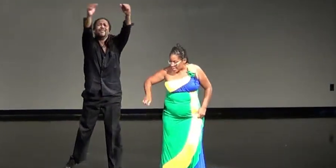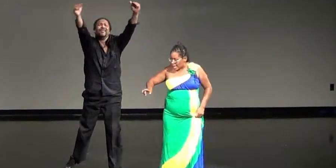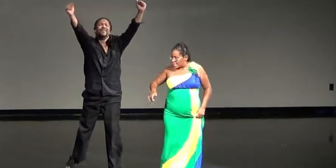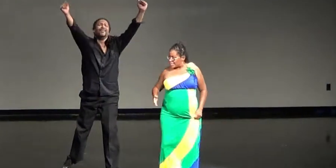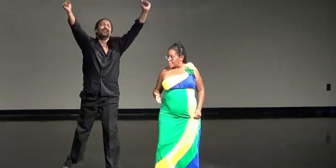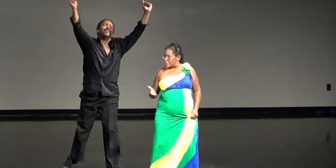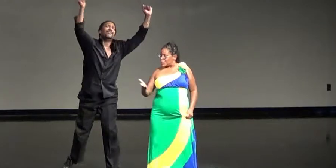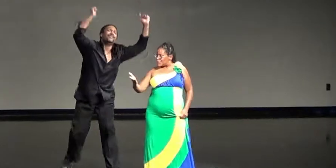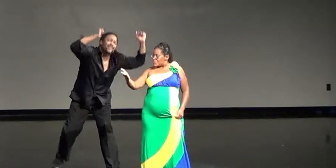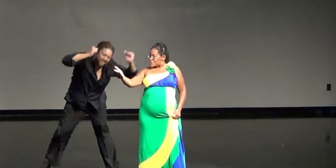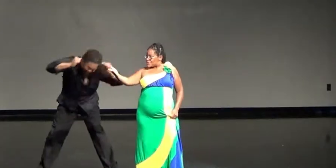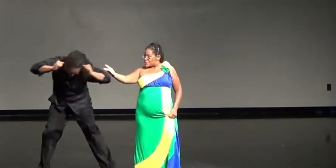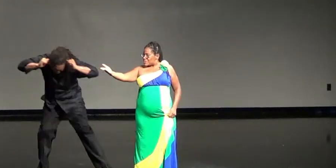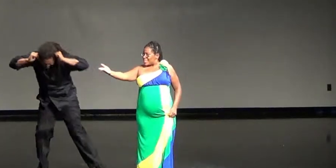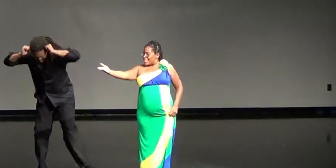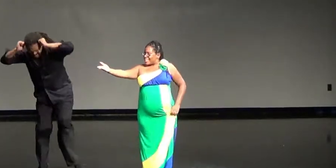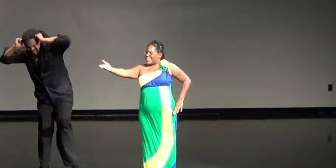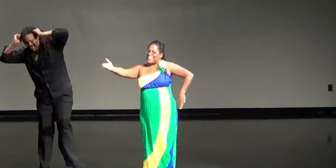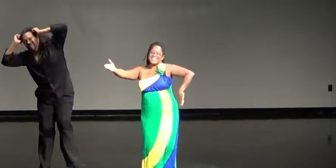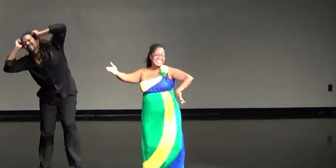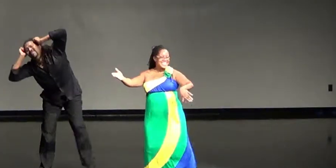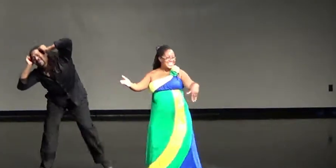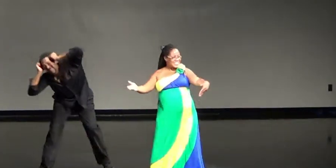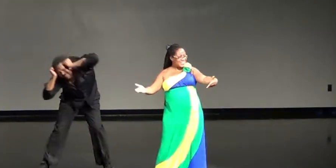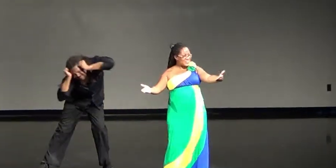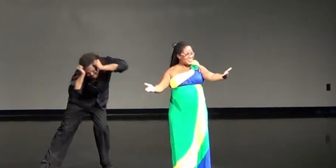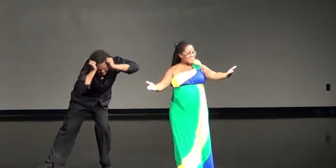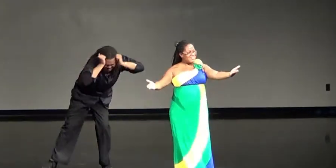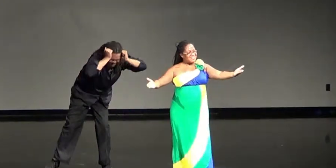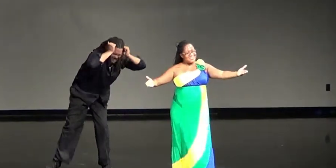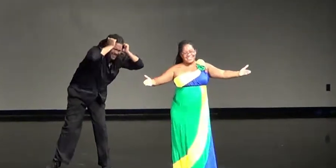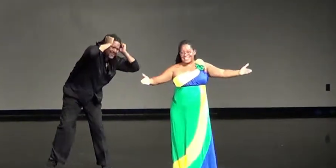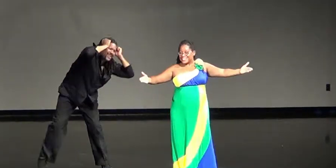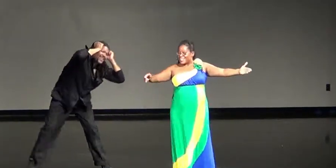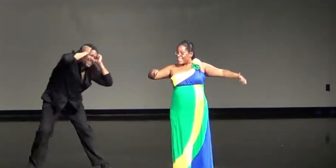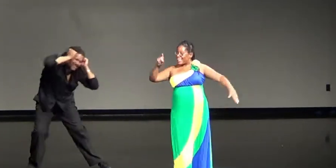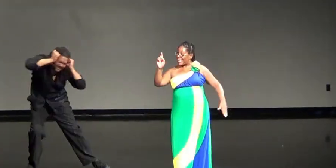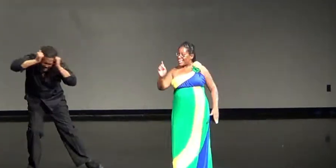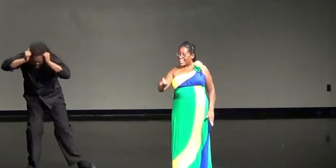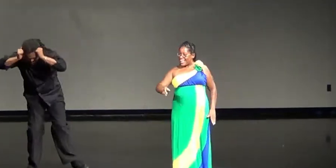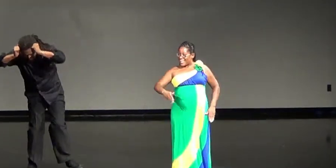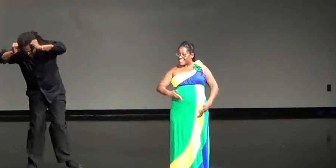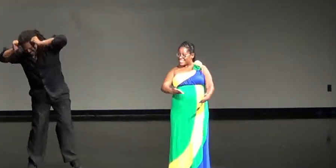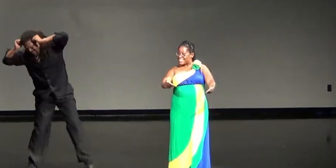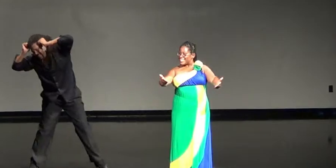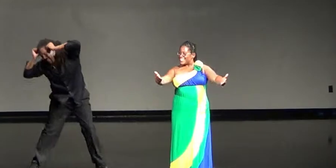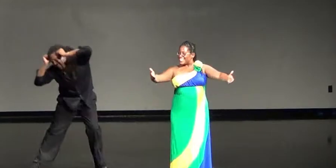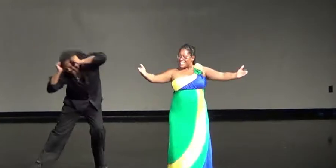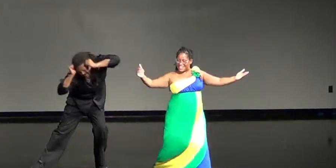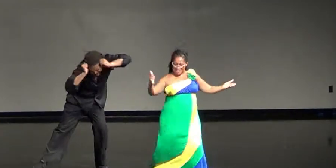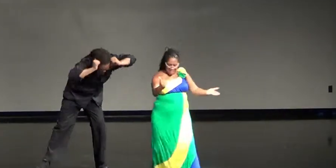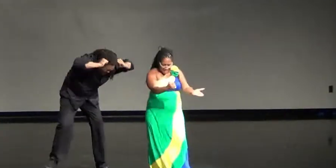but I need you, I need you, I need a